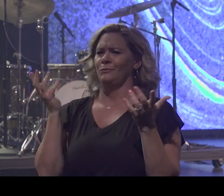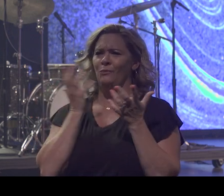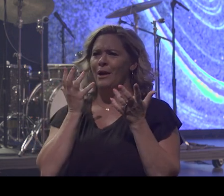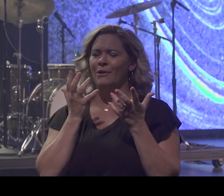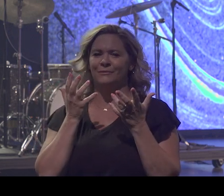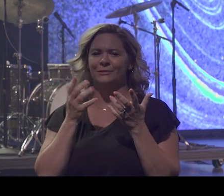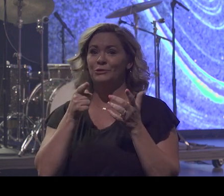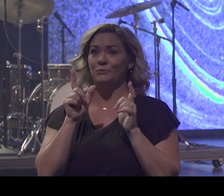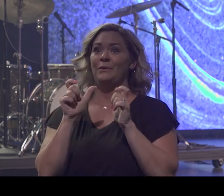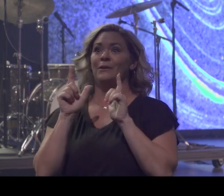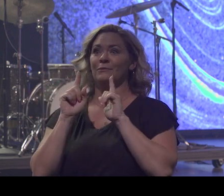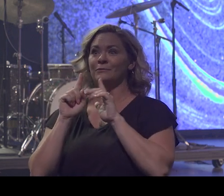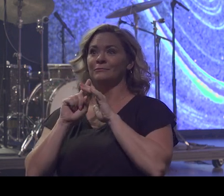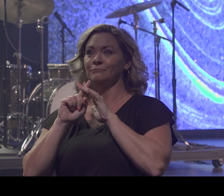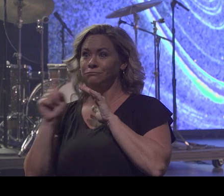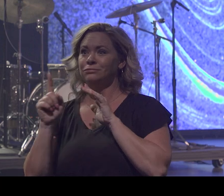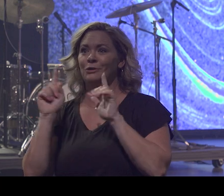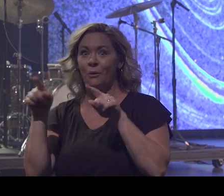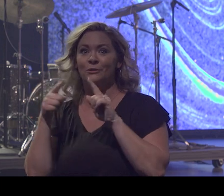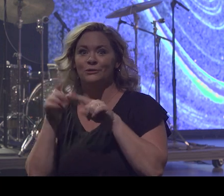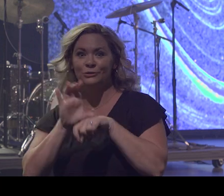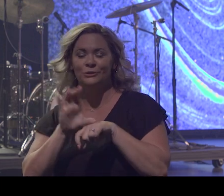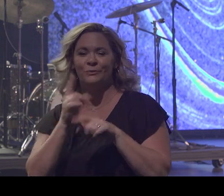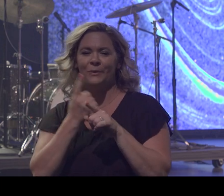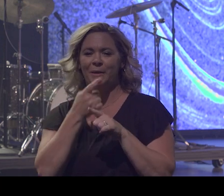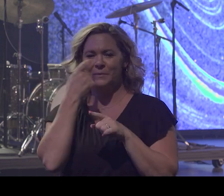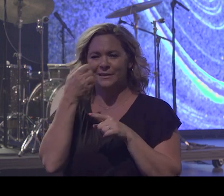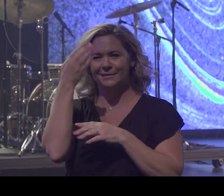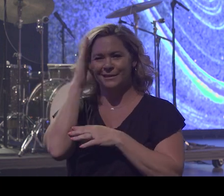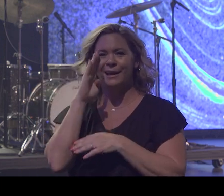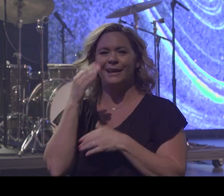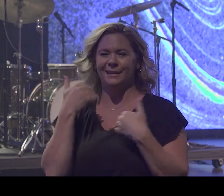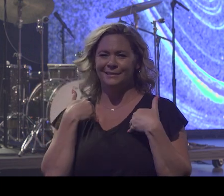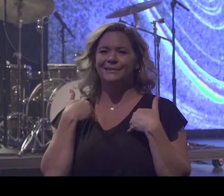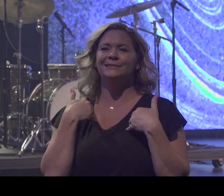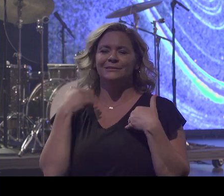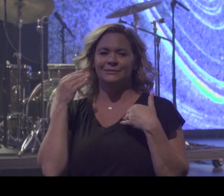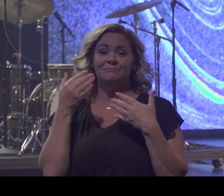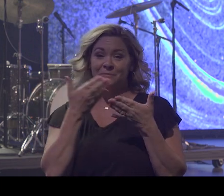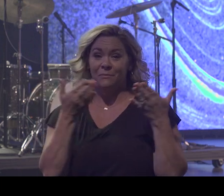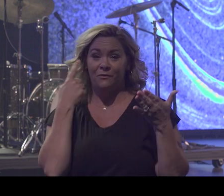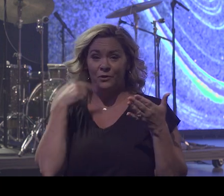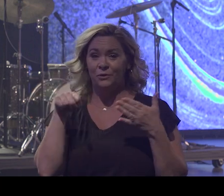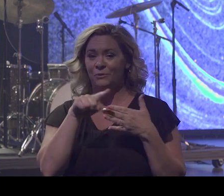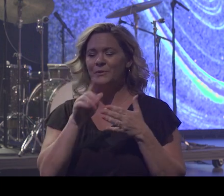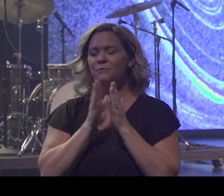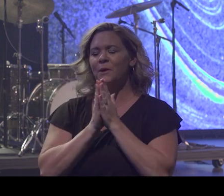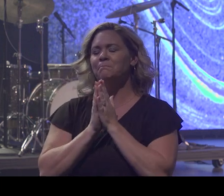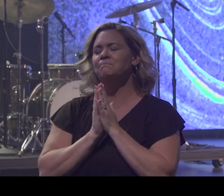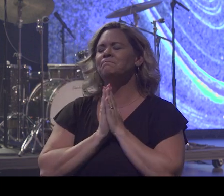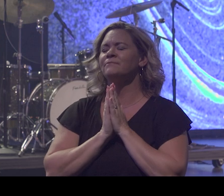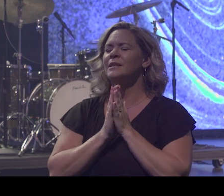It's like, I got to get there because God's got something for me. Amen? Amen. Let us pray. Father, love you, honor you, praise you.